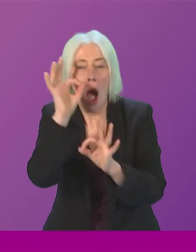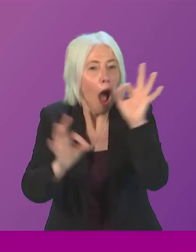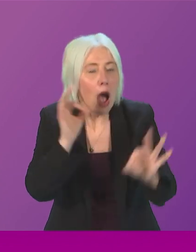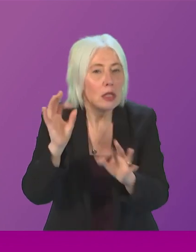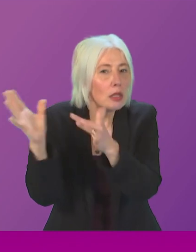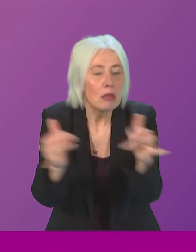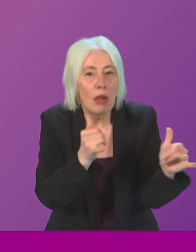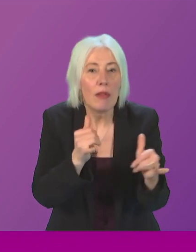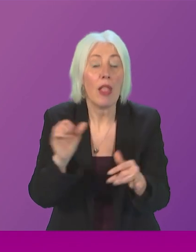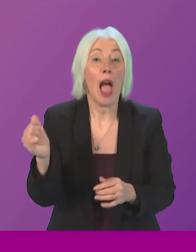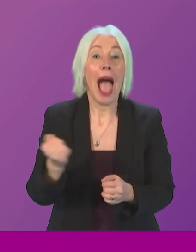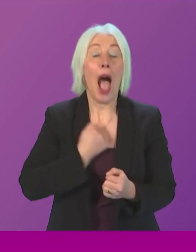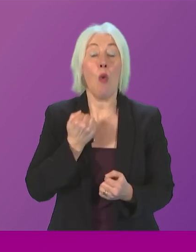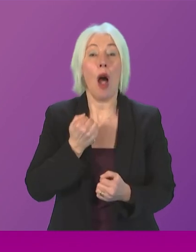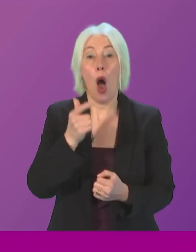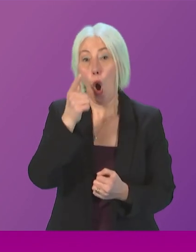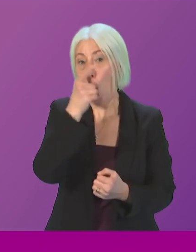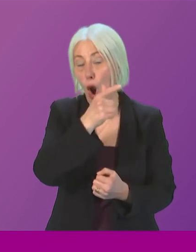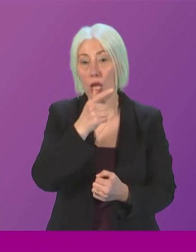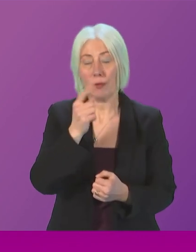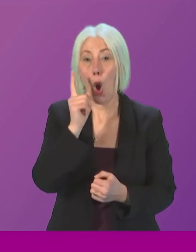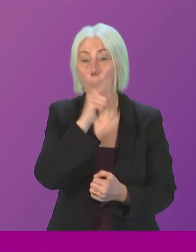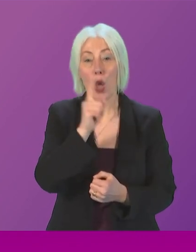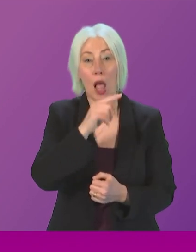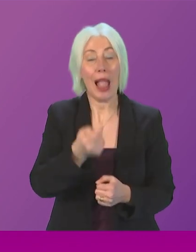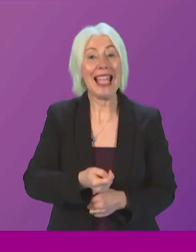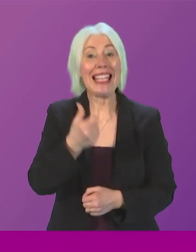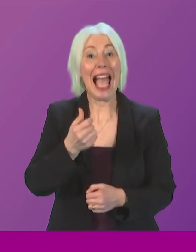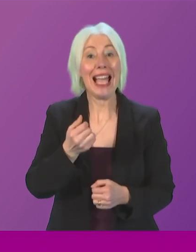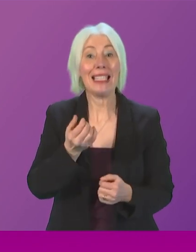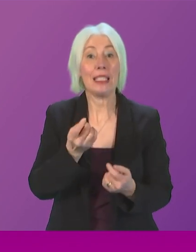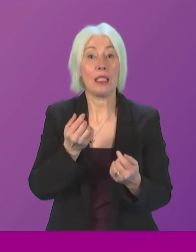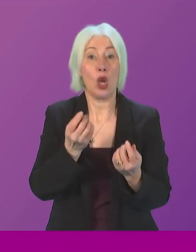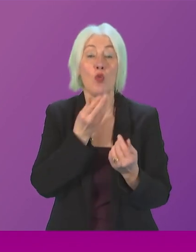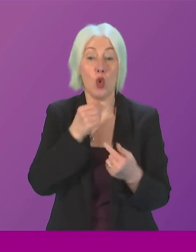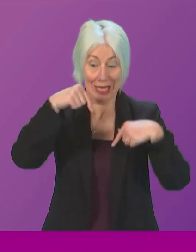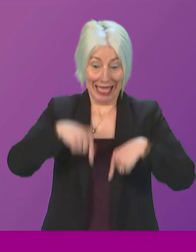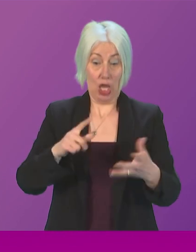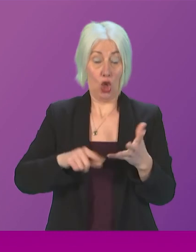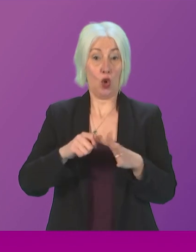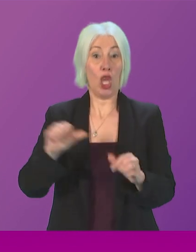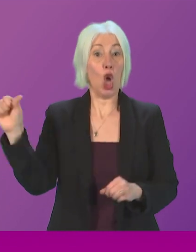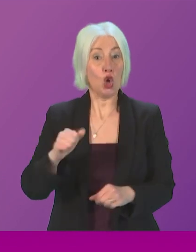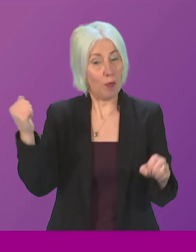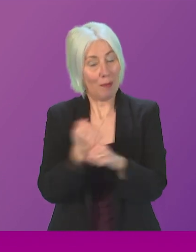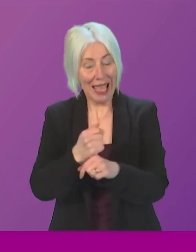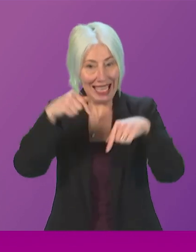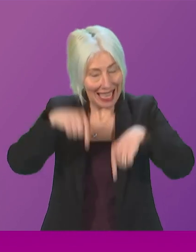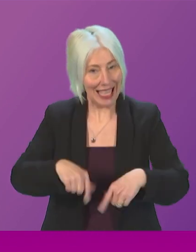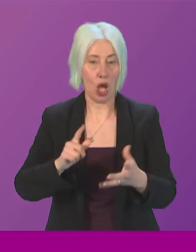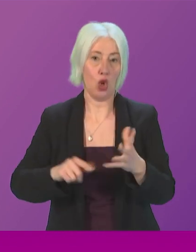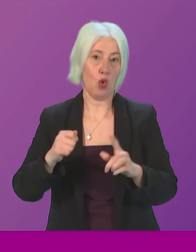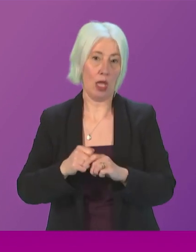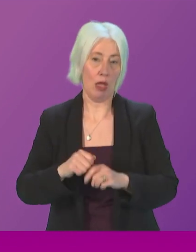our domestic energy needs from UK oil and gas production rather than imports this government's energy strategy specifically includes a